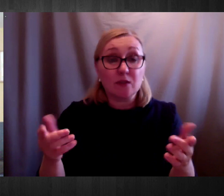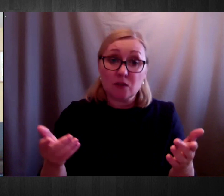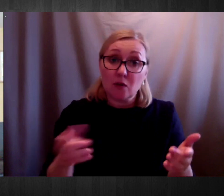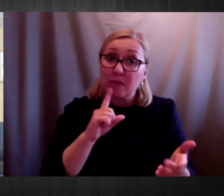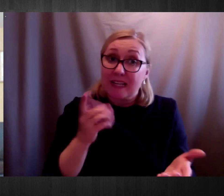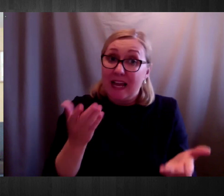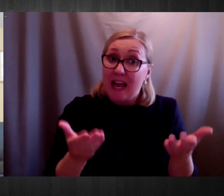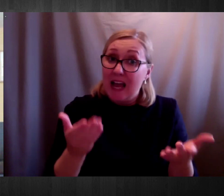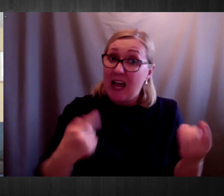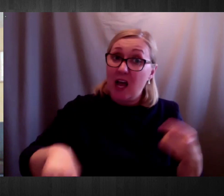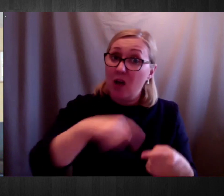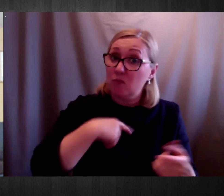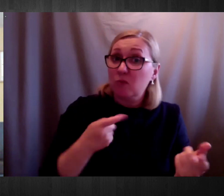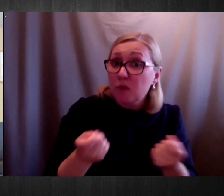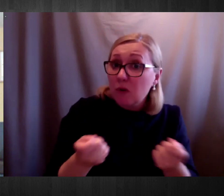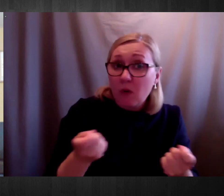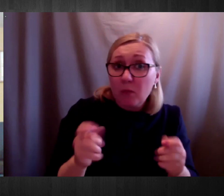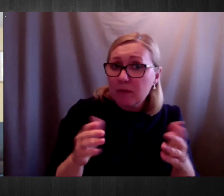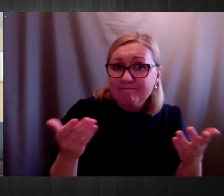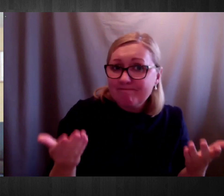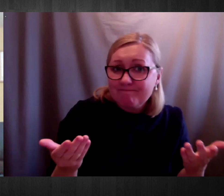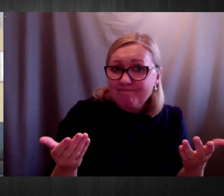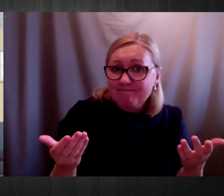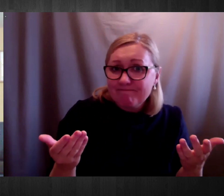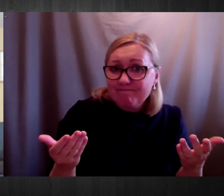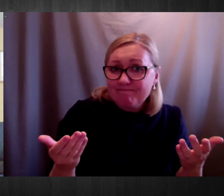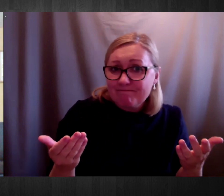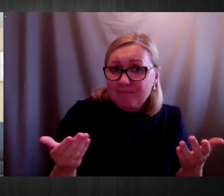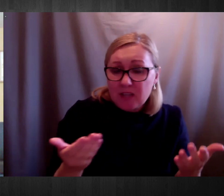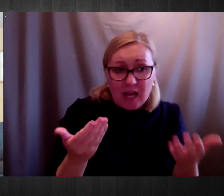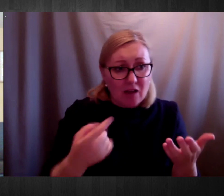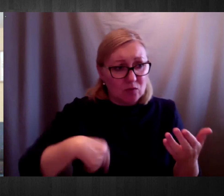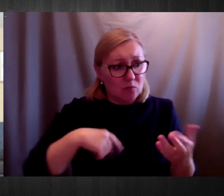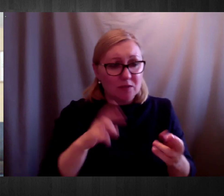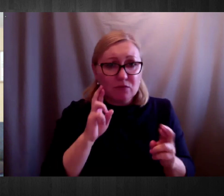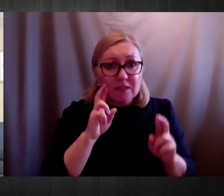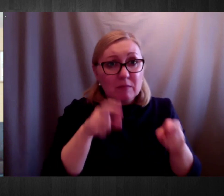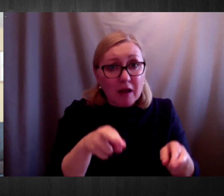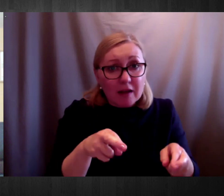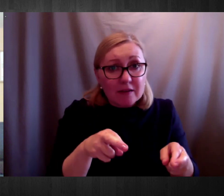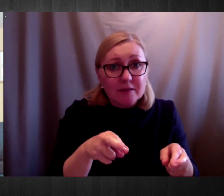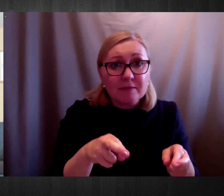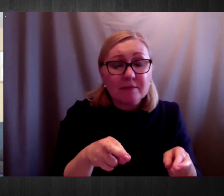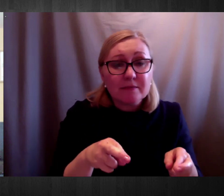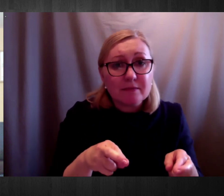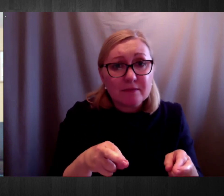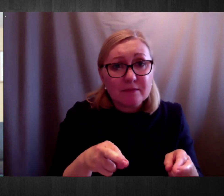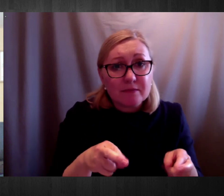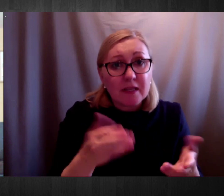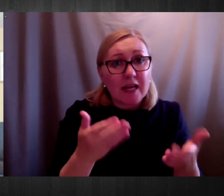COVID-19 response and how that response affects a region